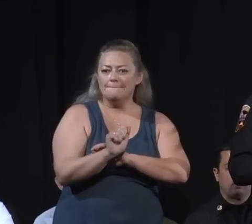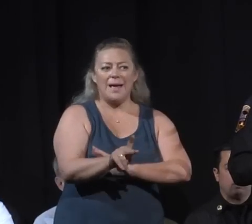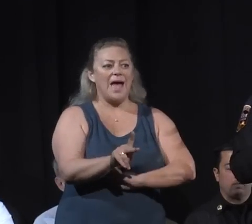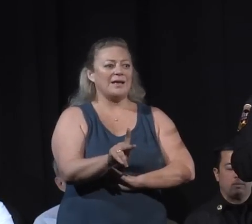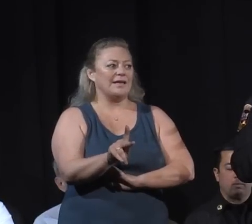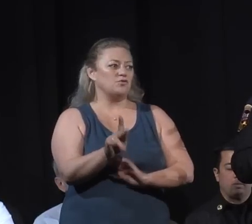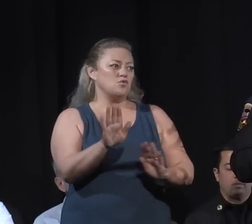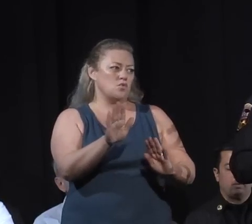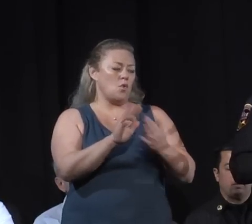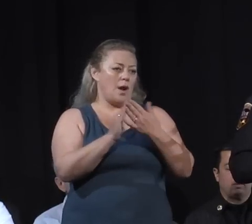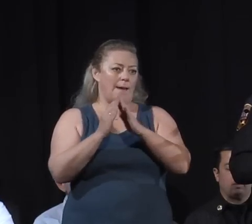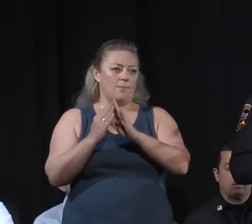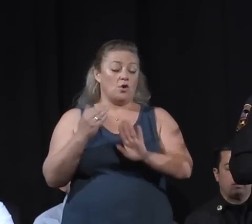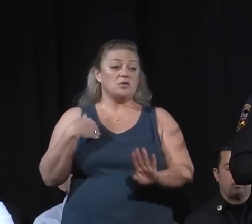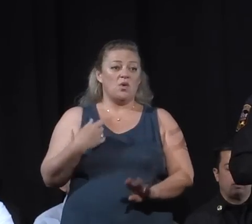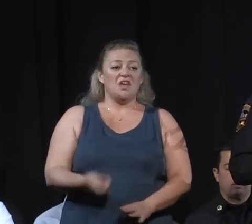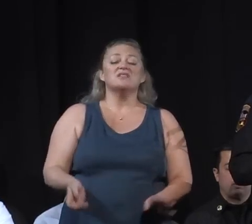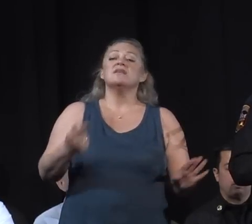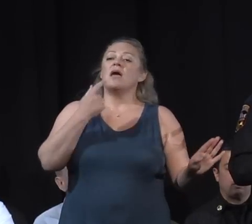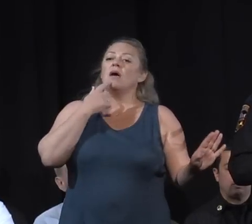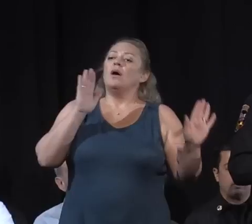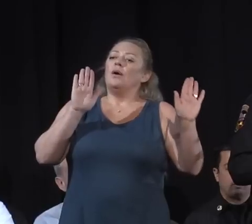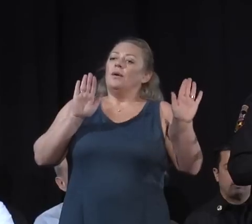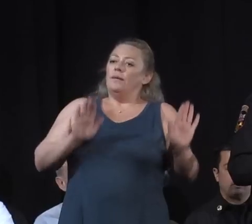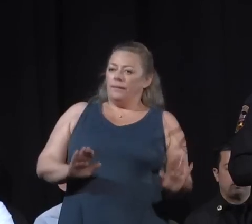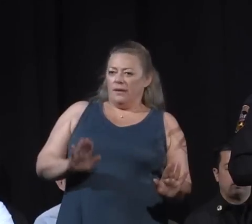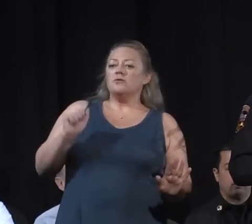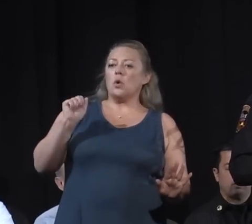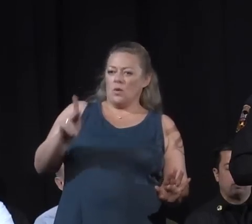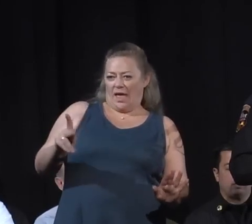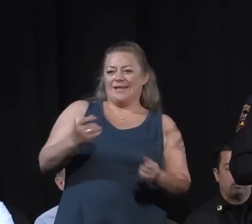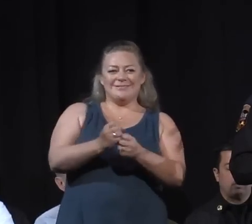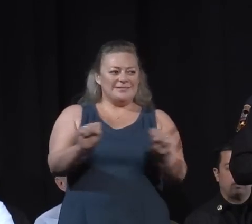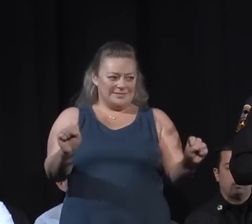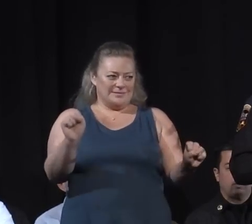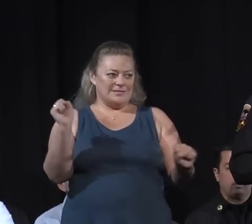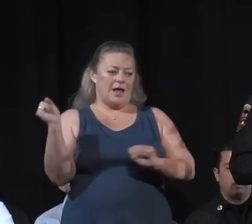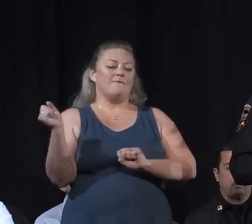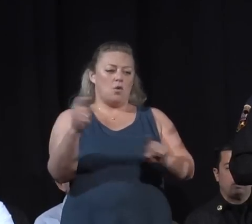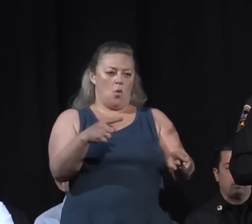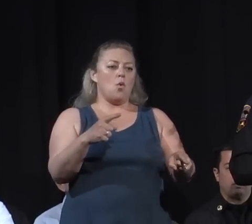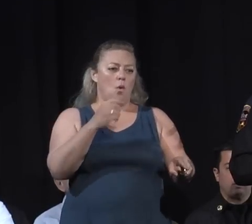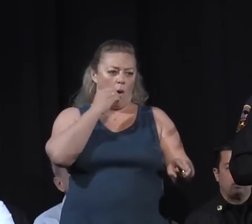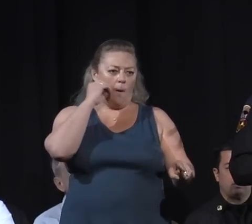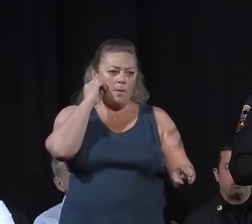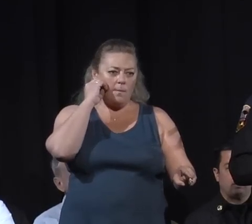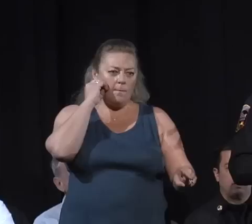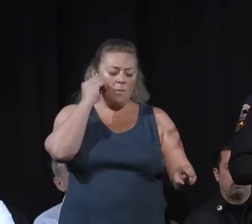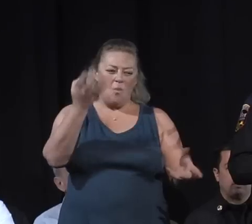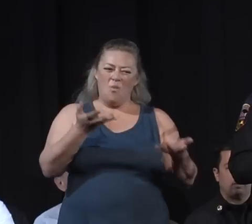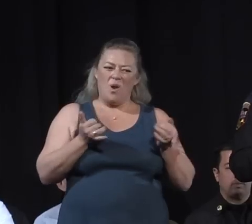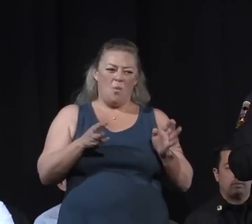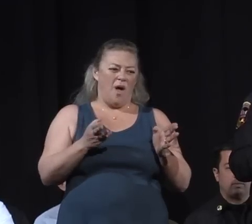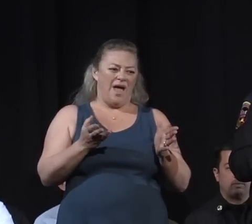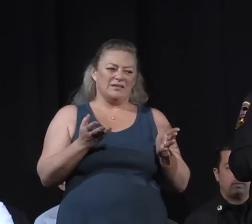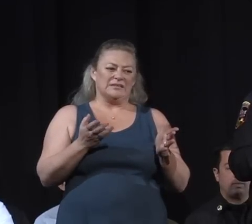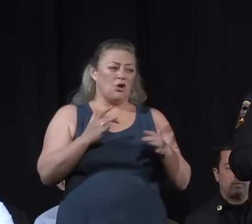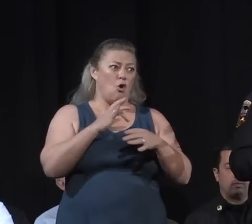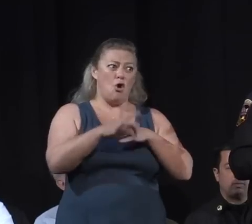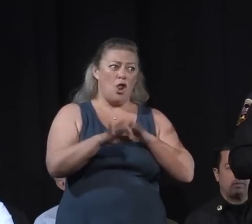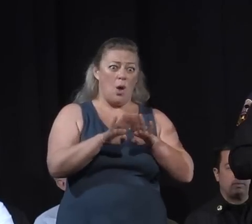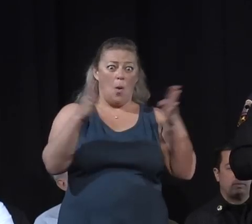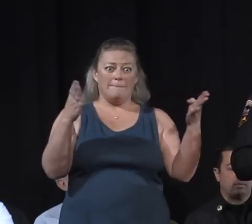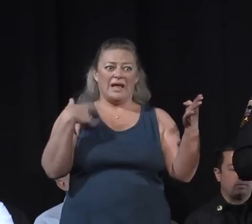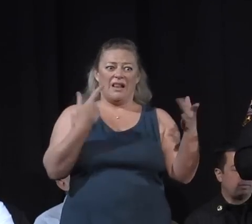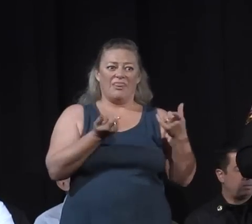can hang our hat on it and say you're safe to go home. We do not want anything to happen to you if we open it up too early. So I'm